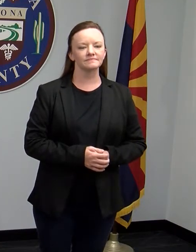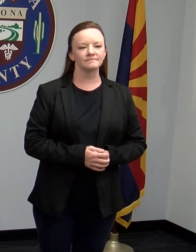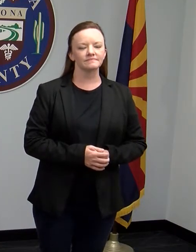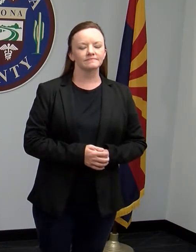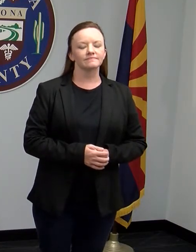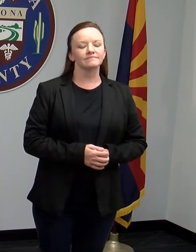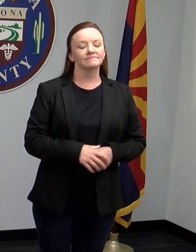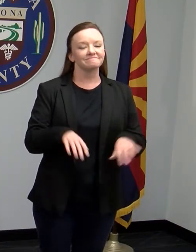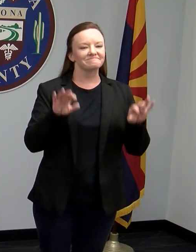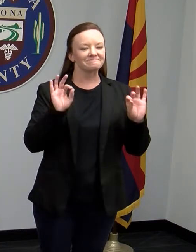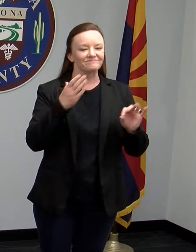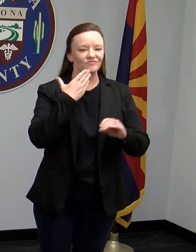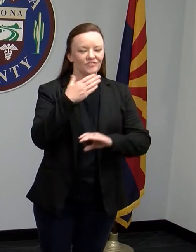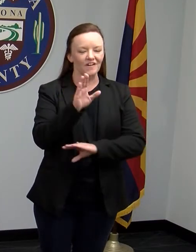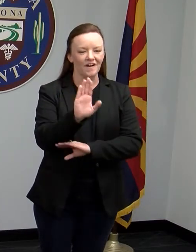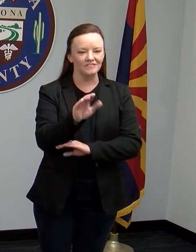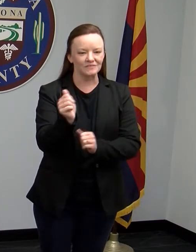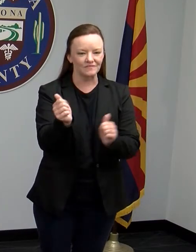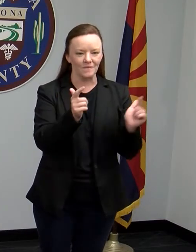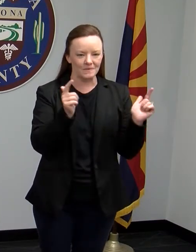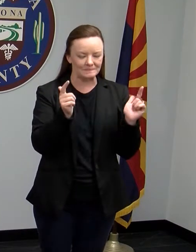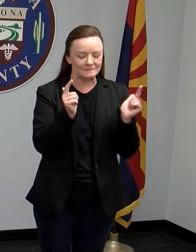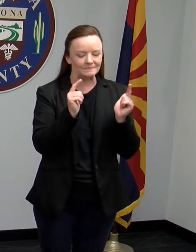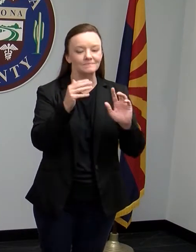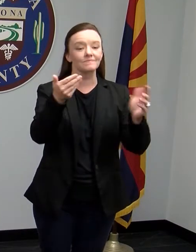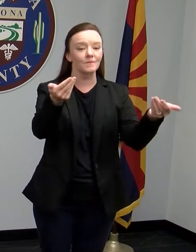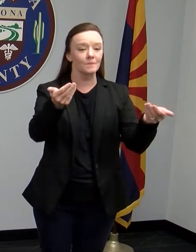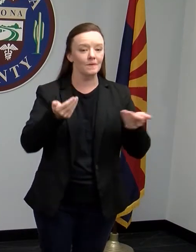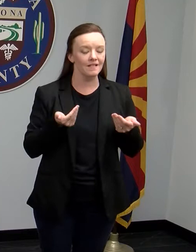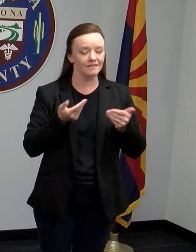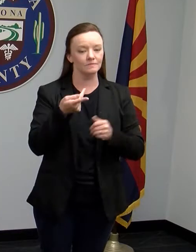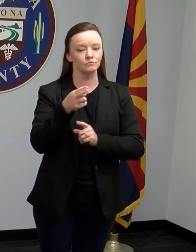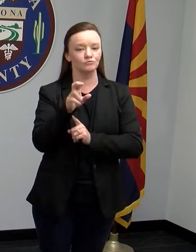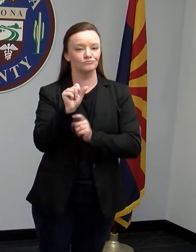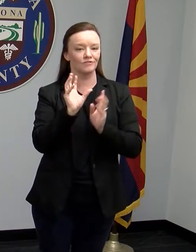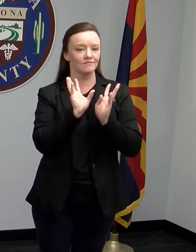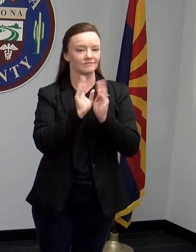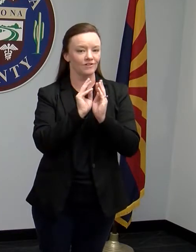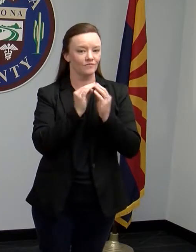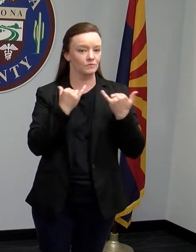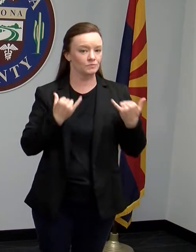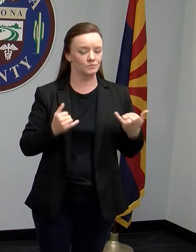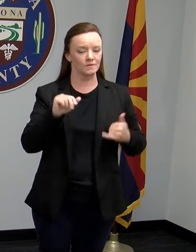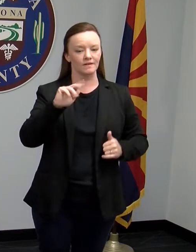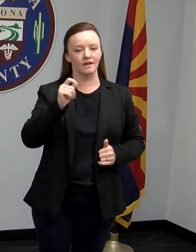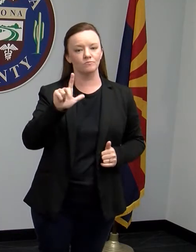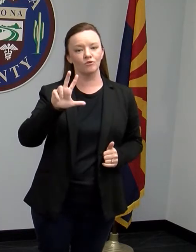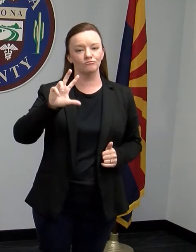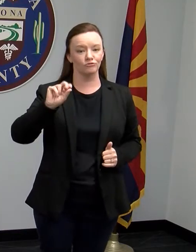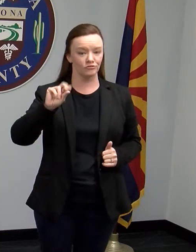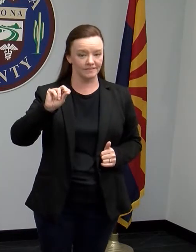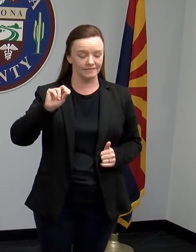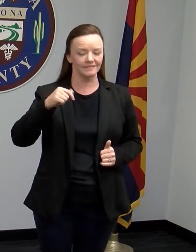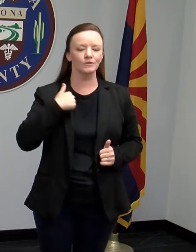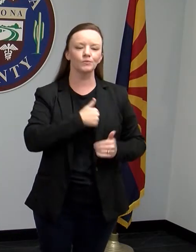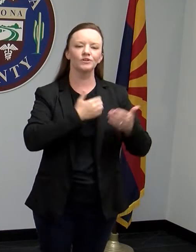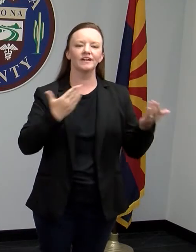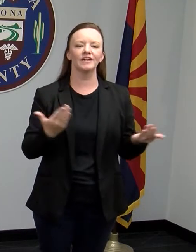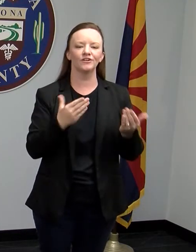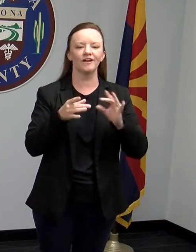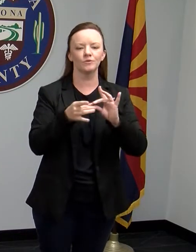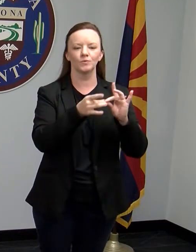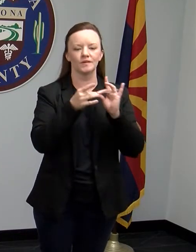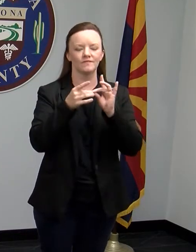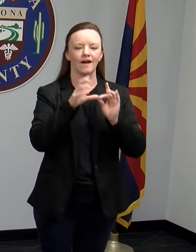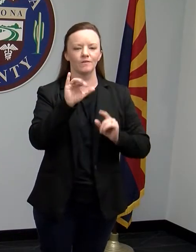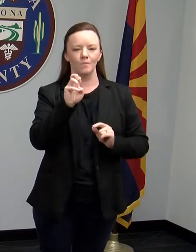Perfect. All right. Good afternoon, everybody. Welcome to this press conference on April 30th from the Unified Command. My name